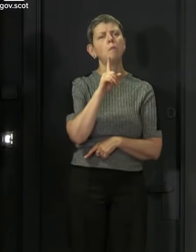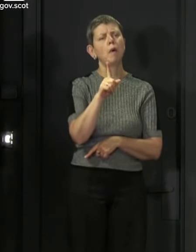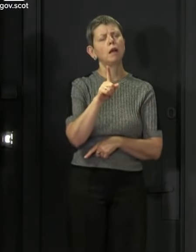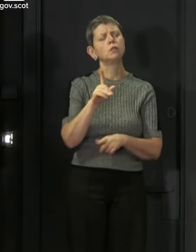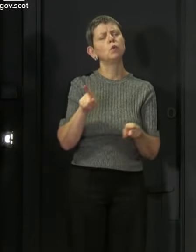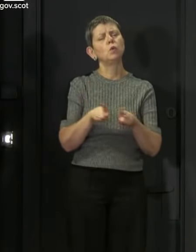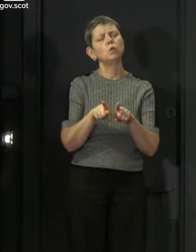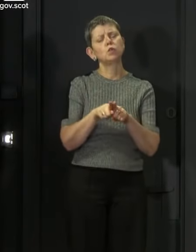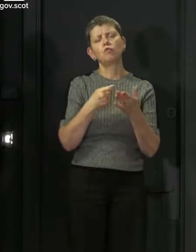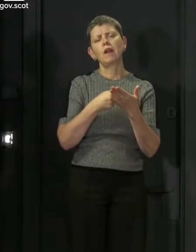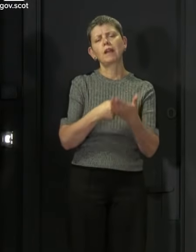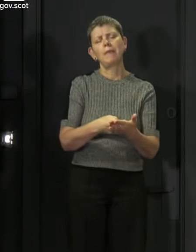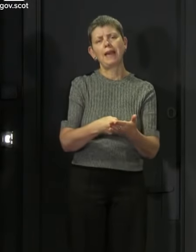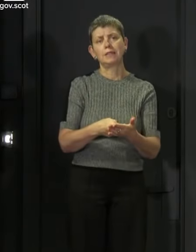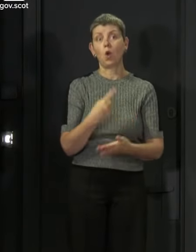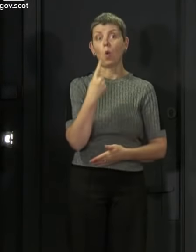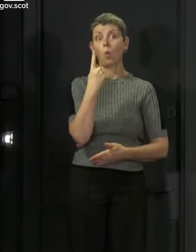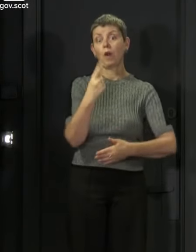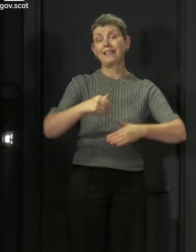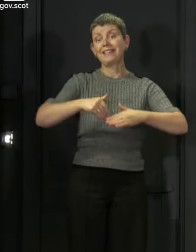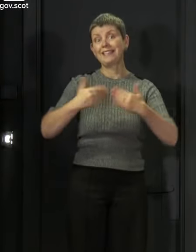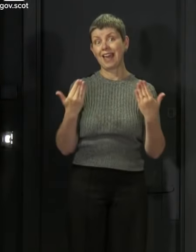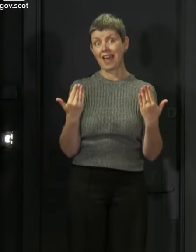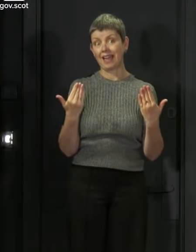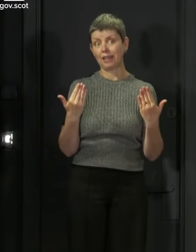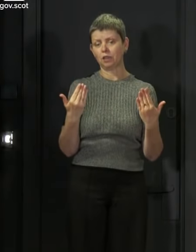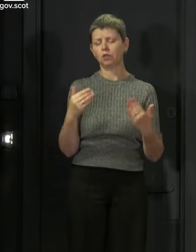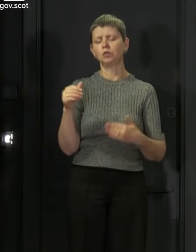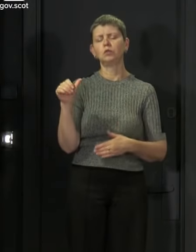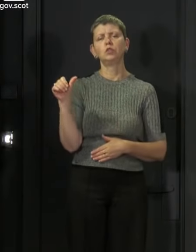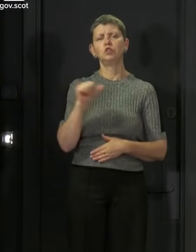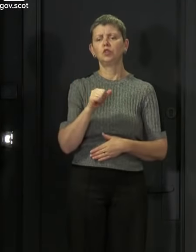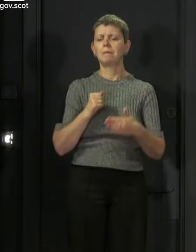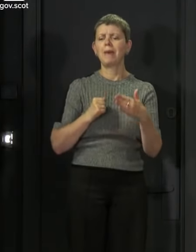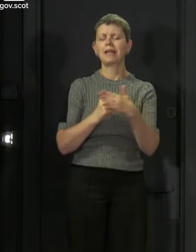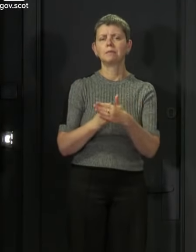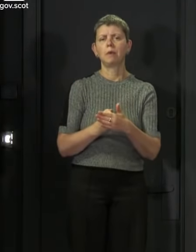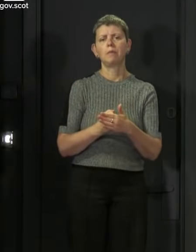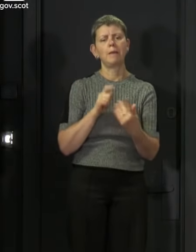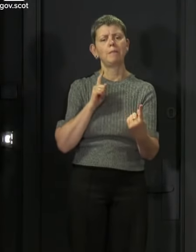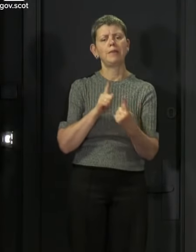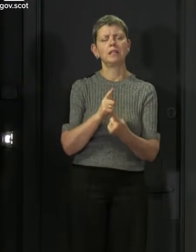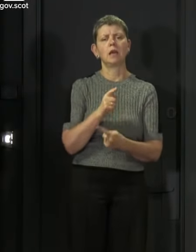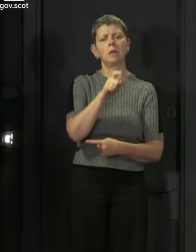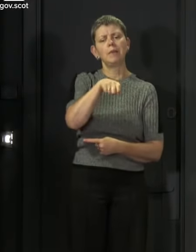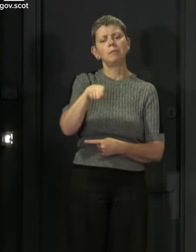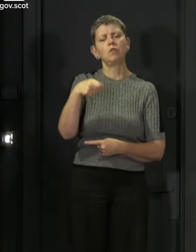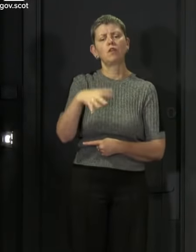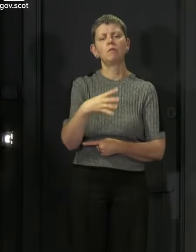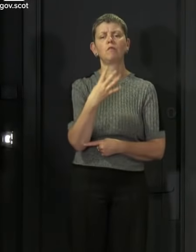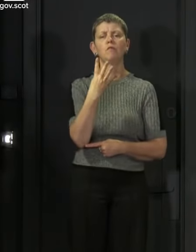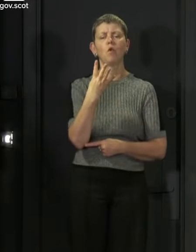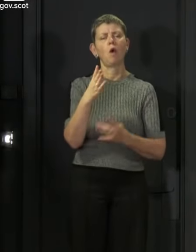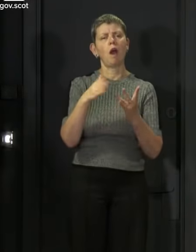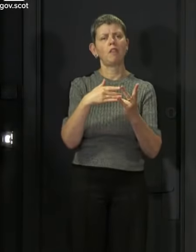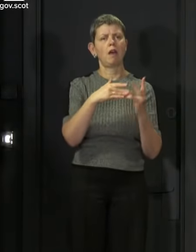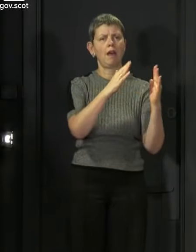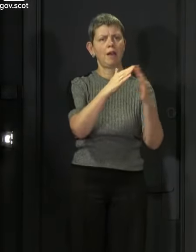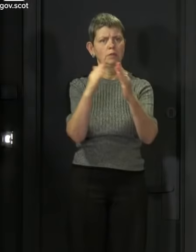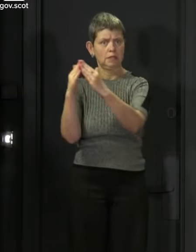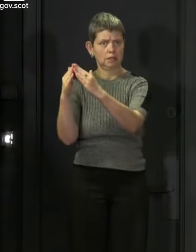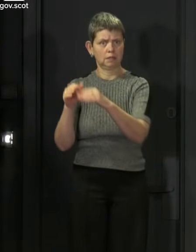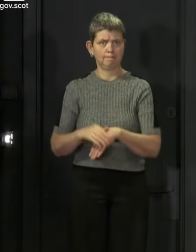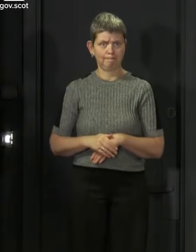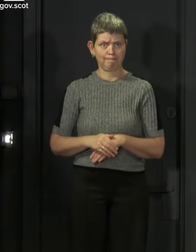more than four different households in any single day. That applies to adults. So if, for example, you have an outdoor meeting with four other